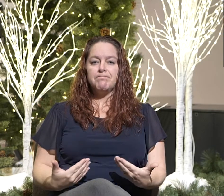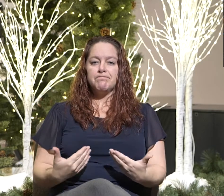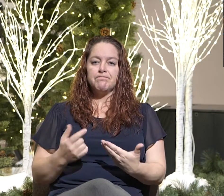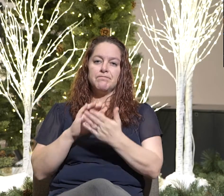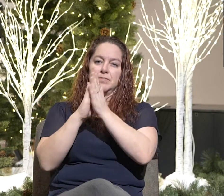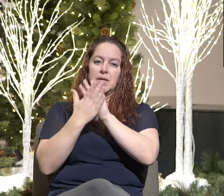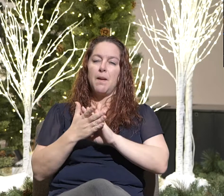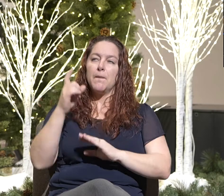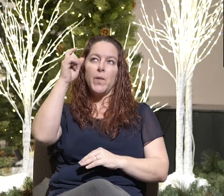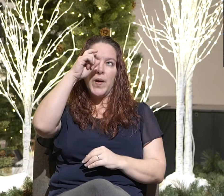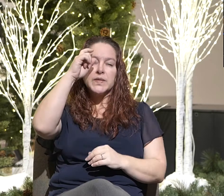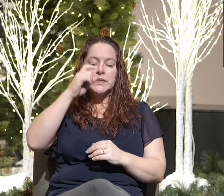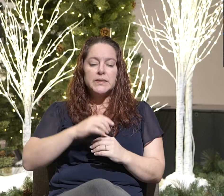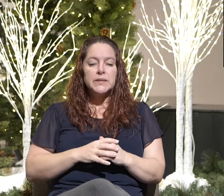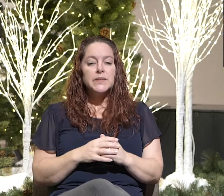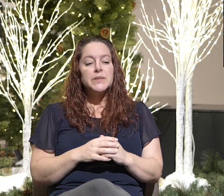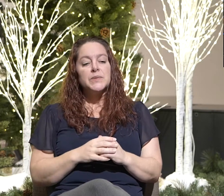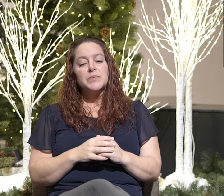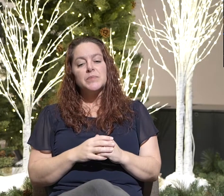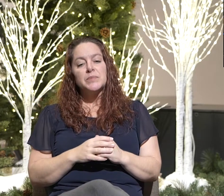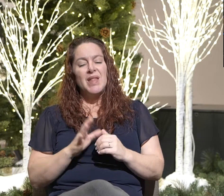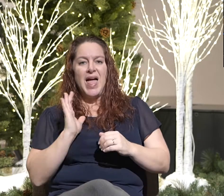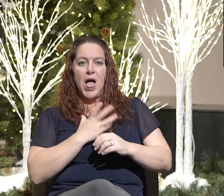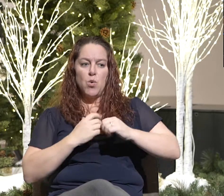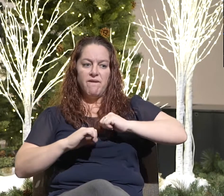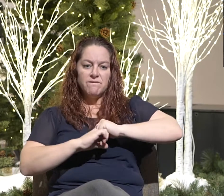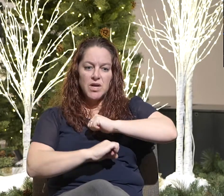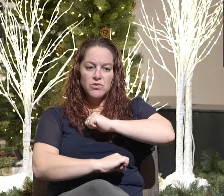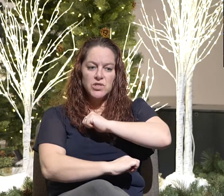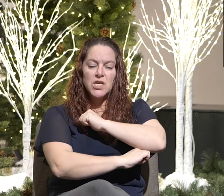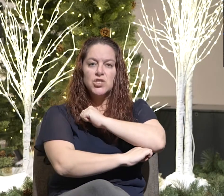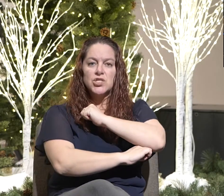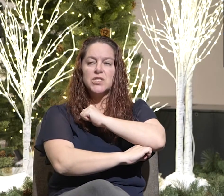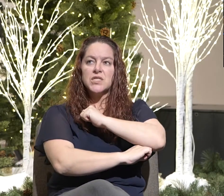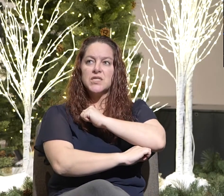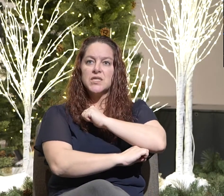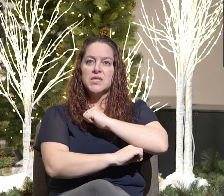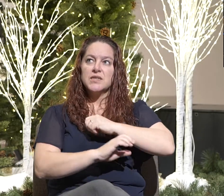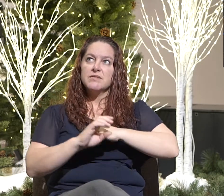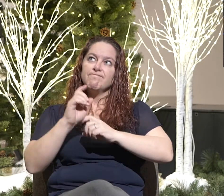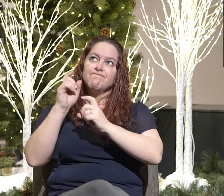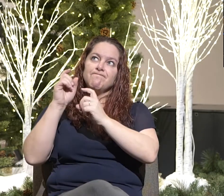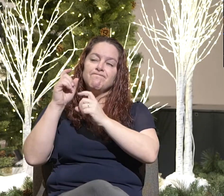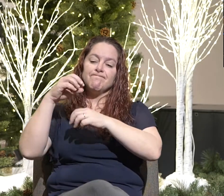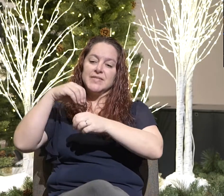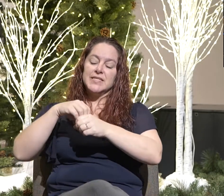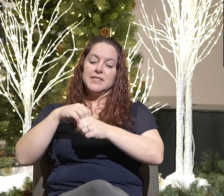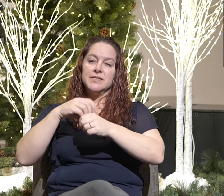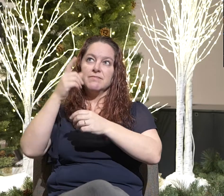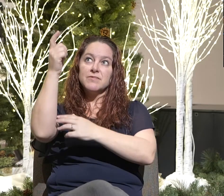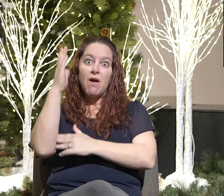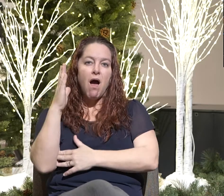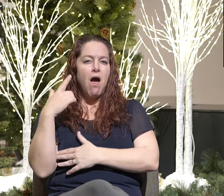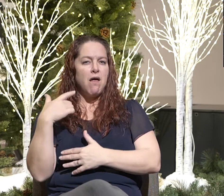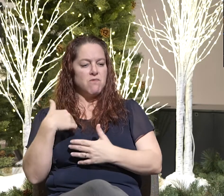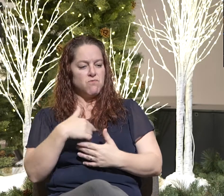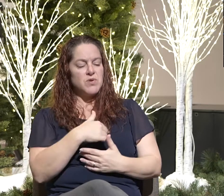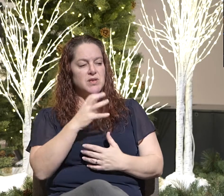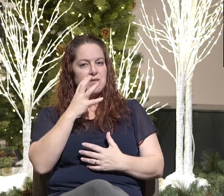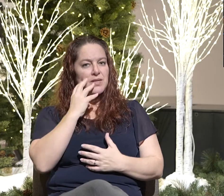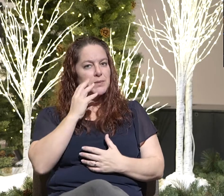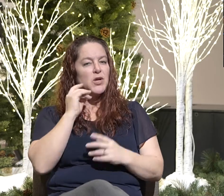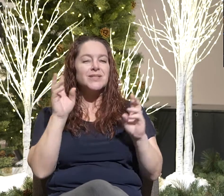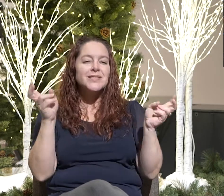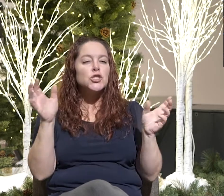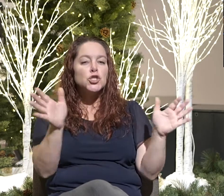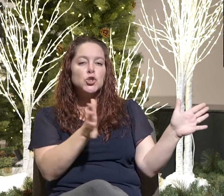When we make this, when we put our foundation in, we have, we can get through the storms with him. And it's, not only that,